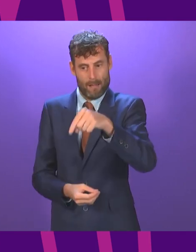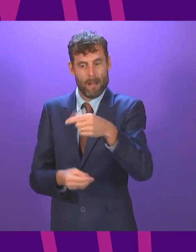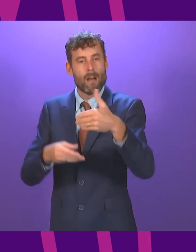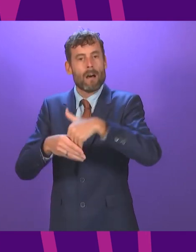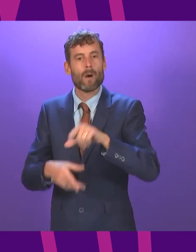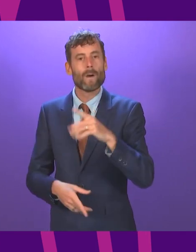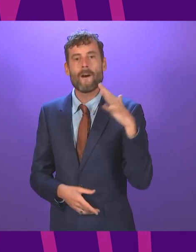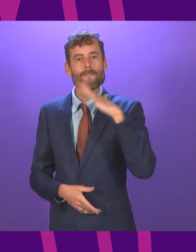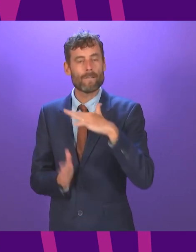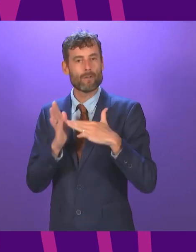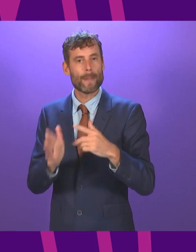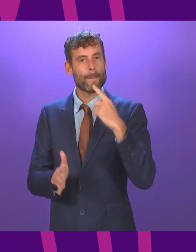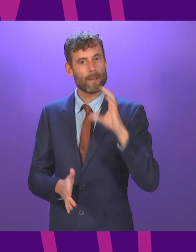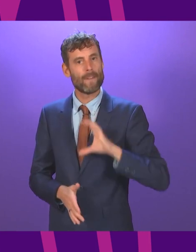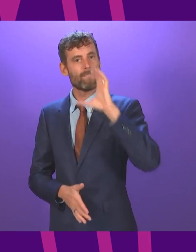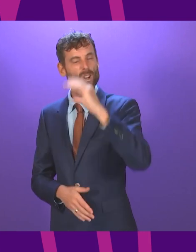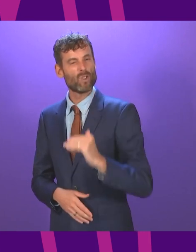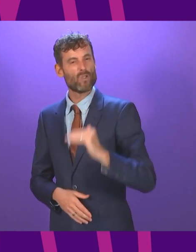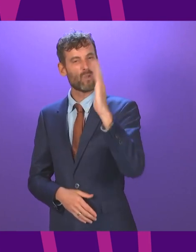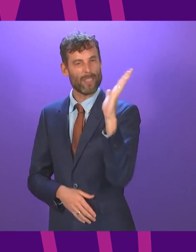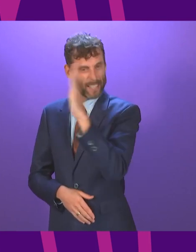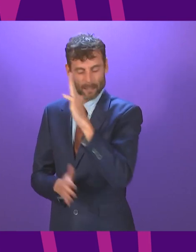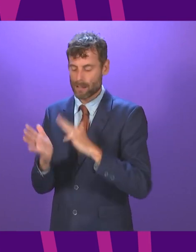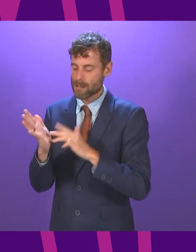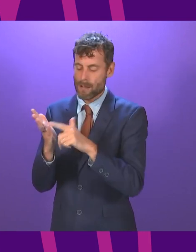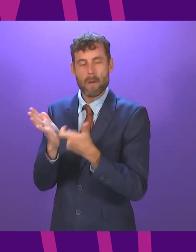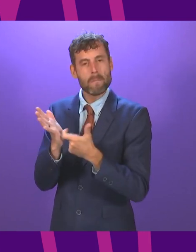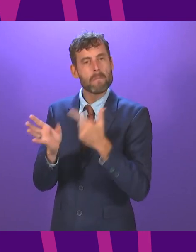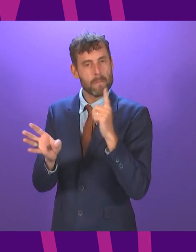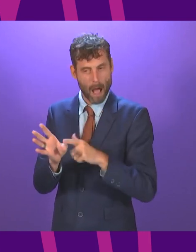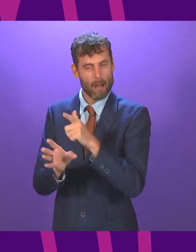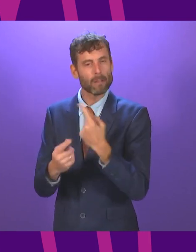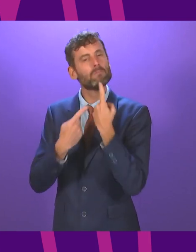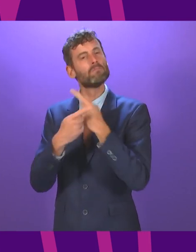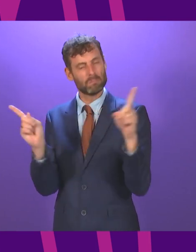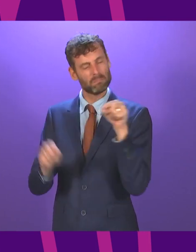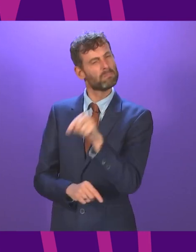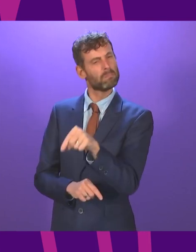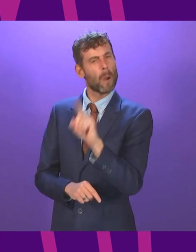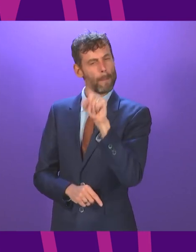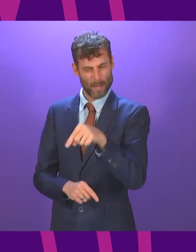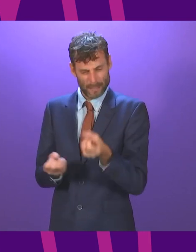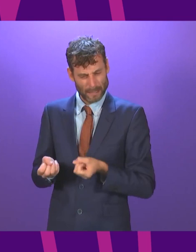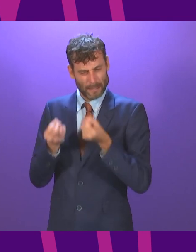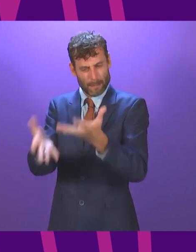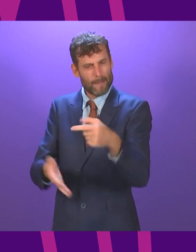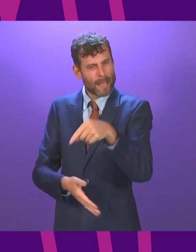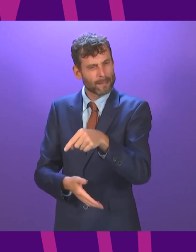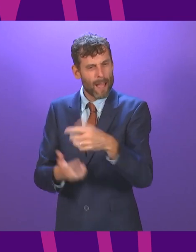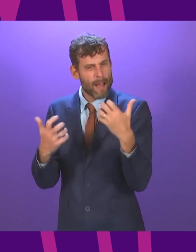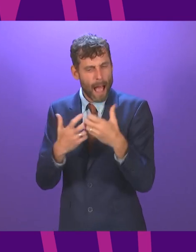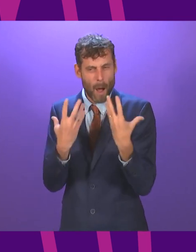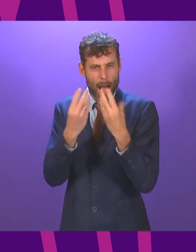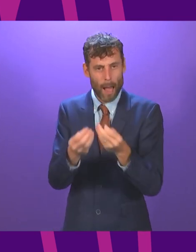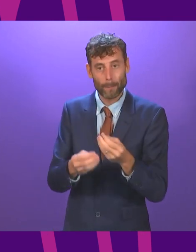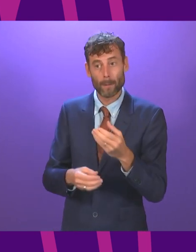fund for the North East and Moray. Can the First Minister provide further detail on how the fund will support people seeking to